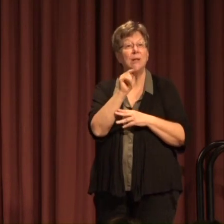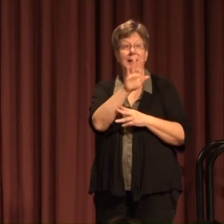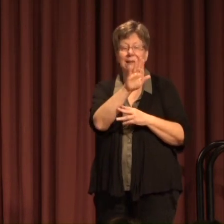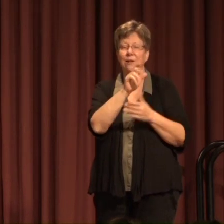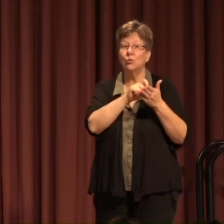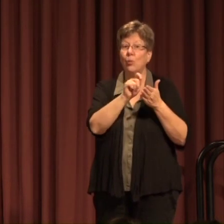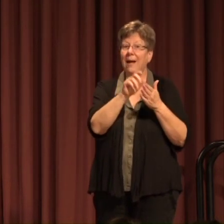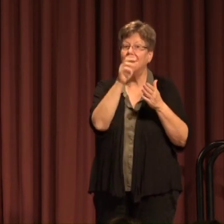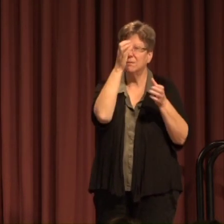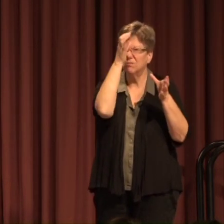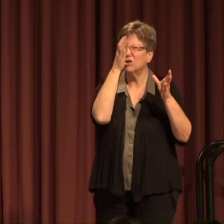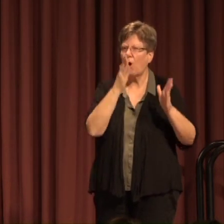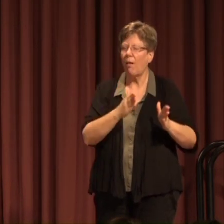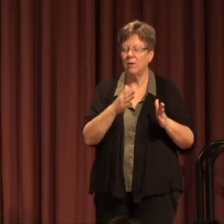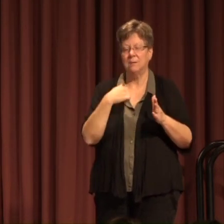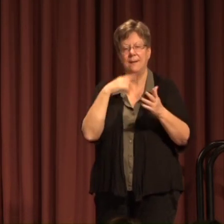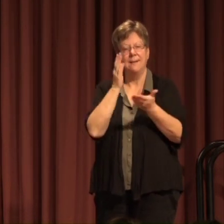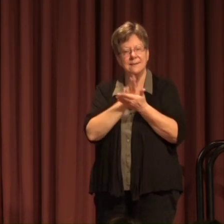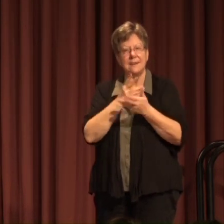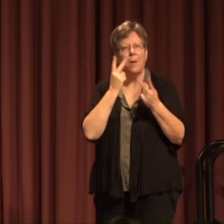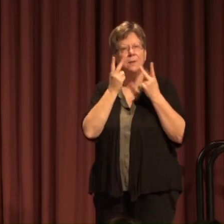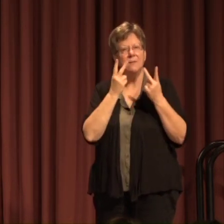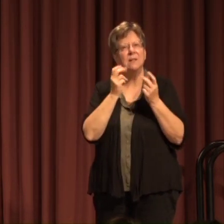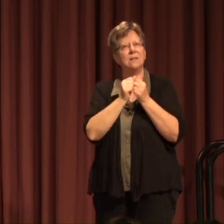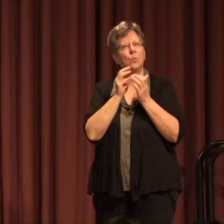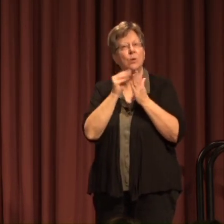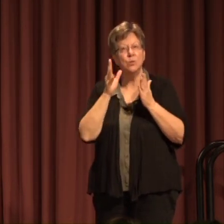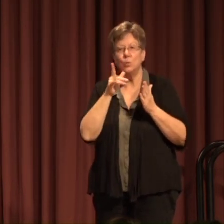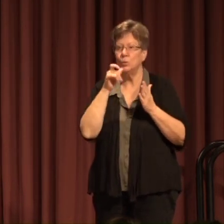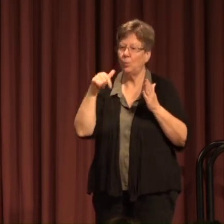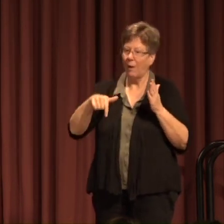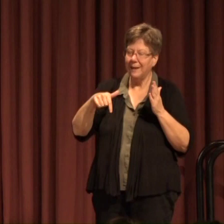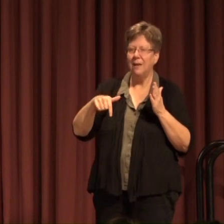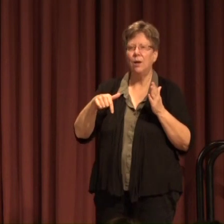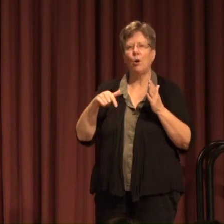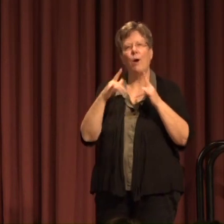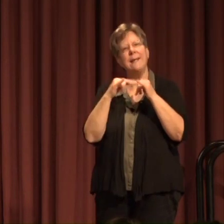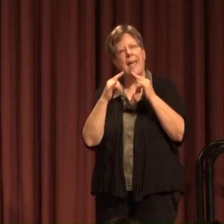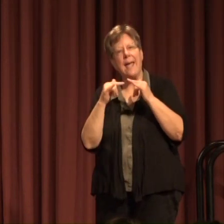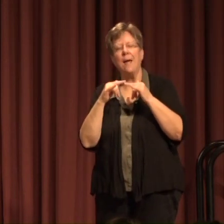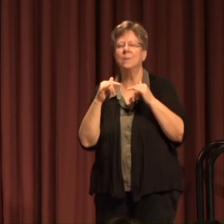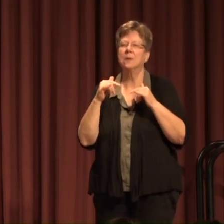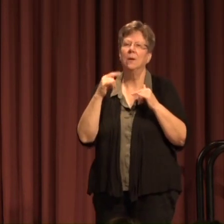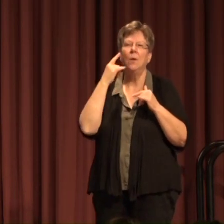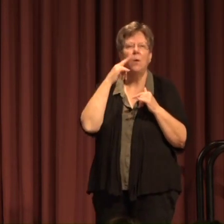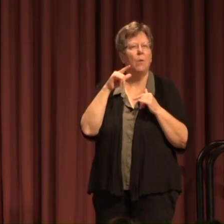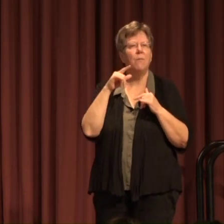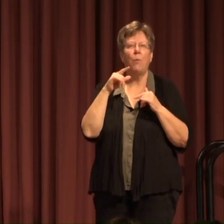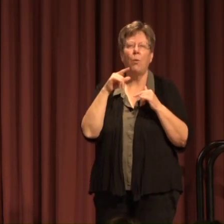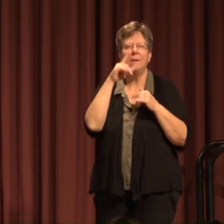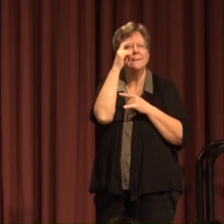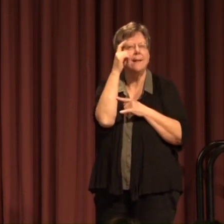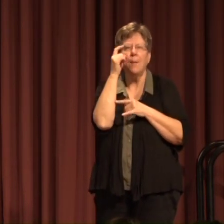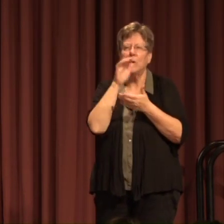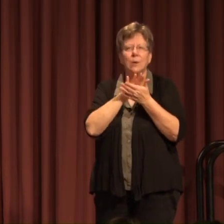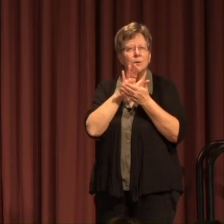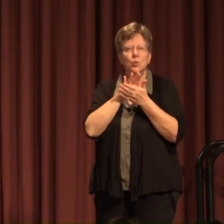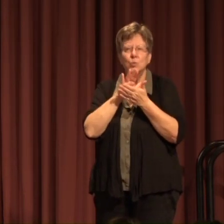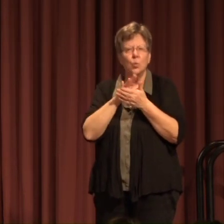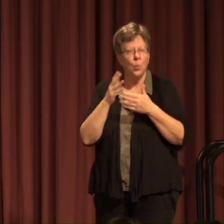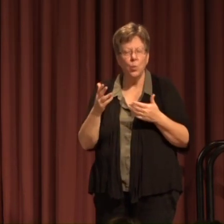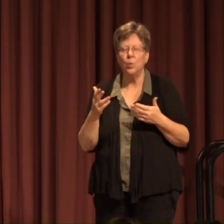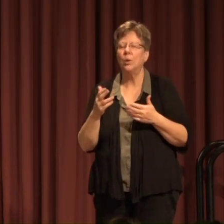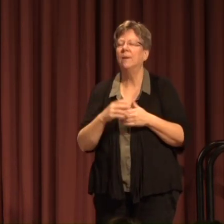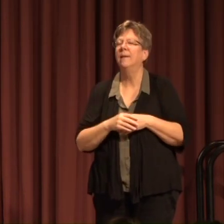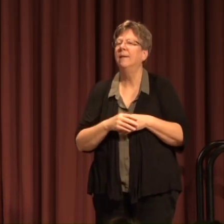stopping to visit with students who are here on camps And outdoor field experiences Or for the Schwanke summer institute With the Davidson